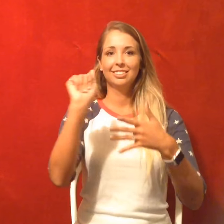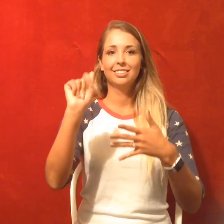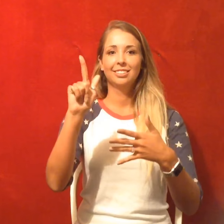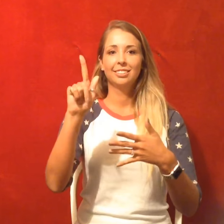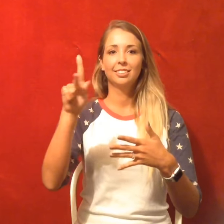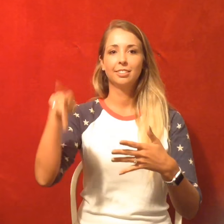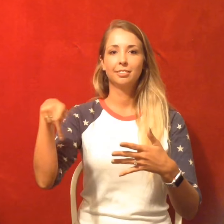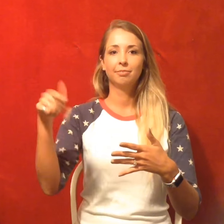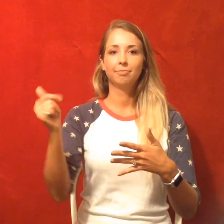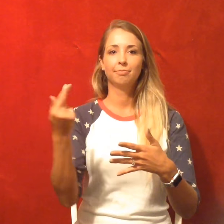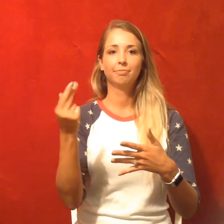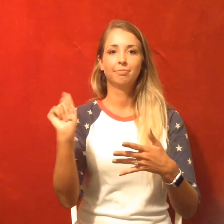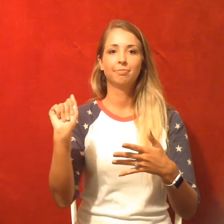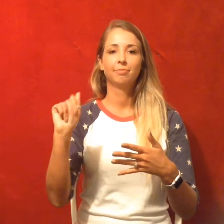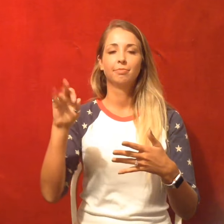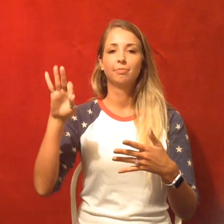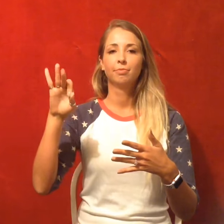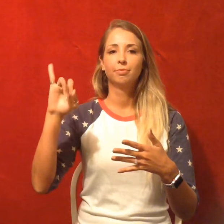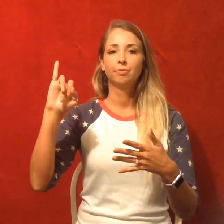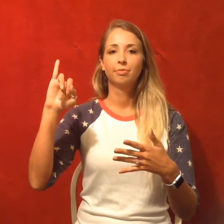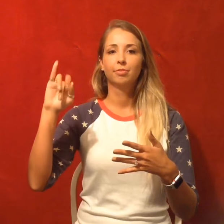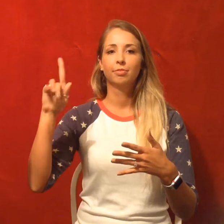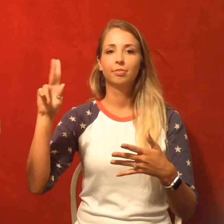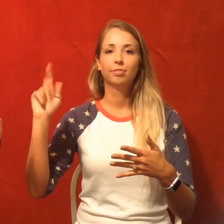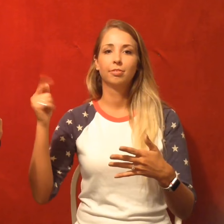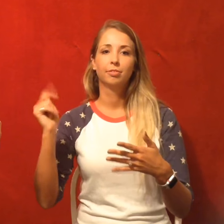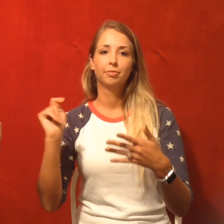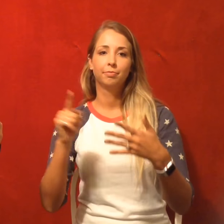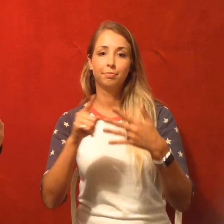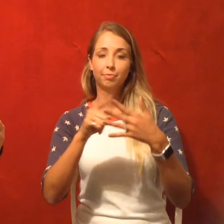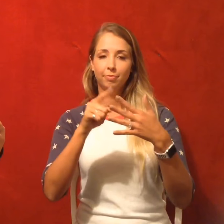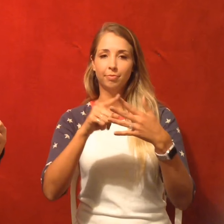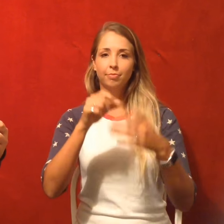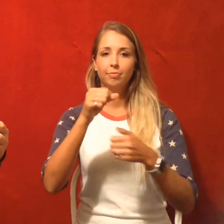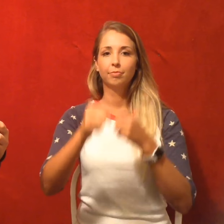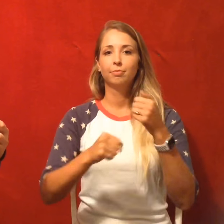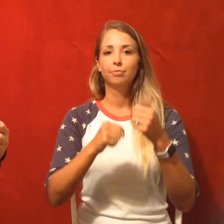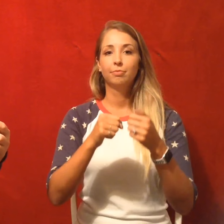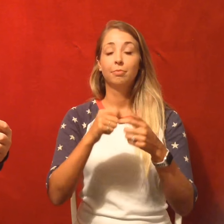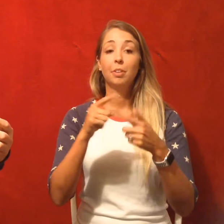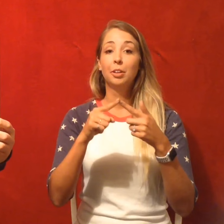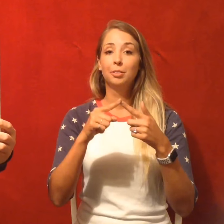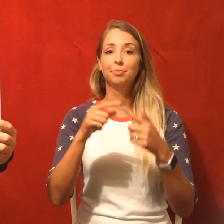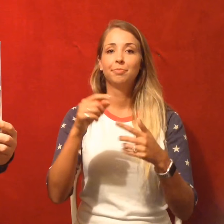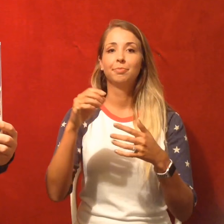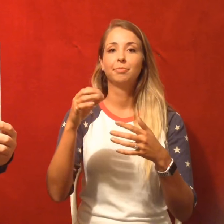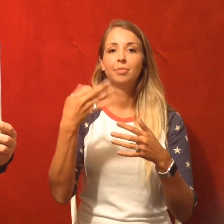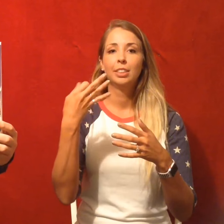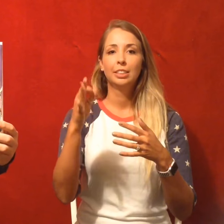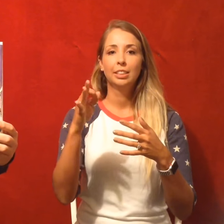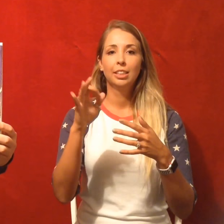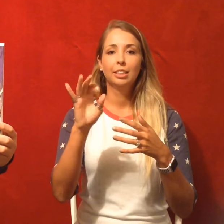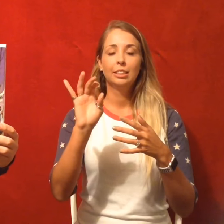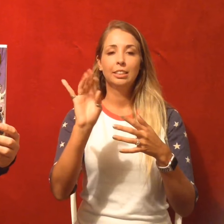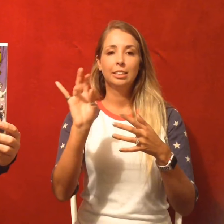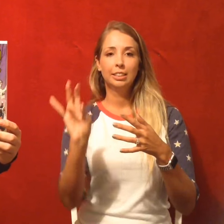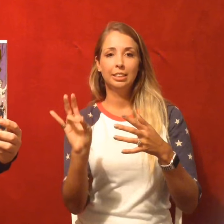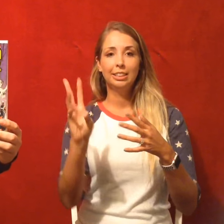Our next one we have is Alpha Flight number 33. This came out in 1986. Story